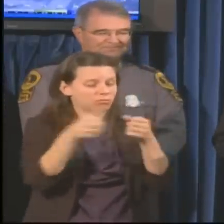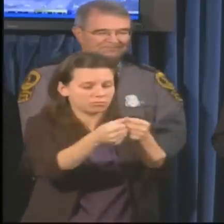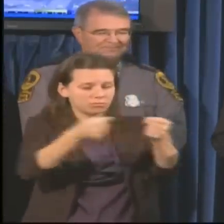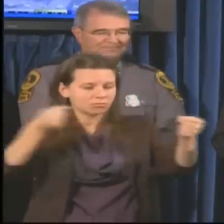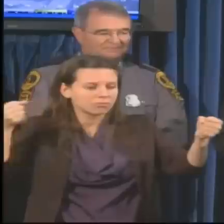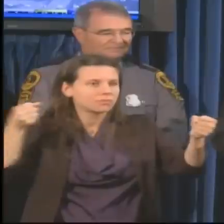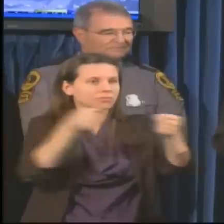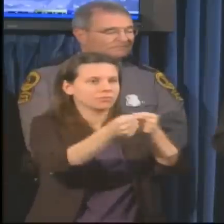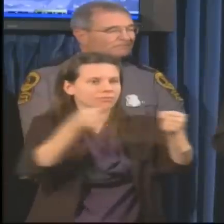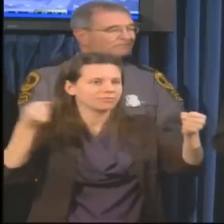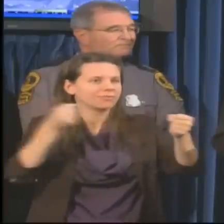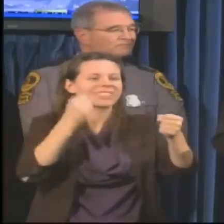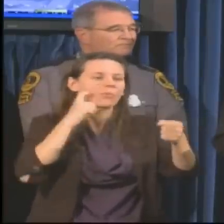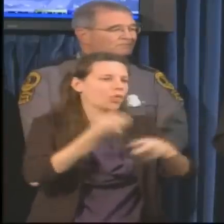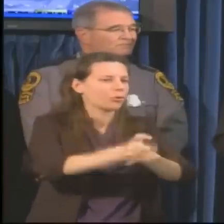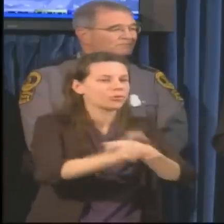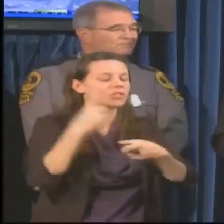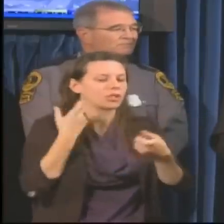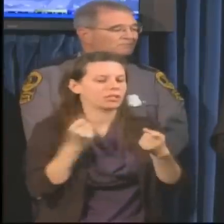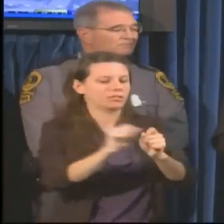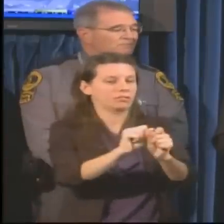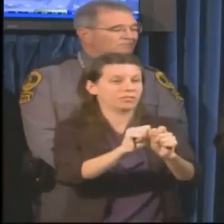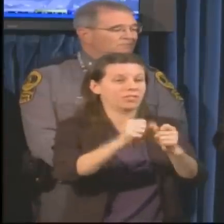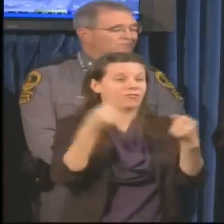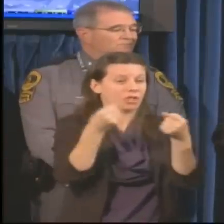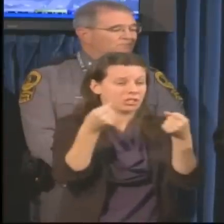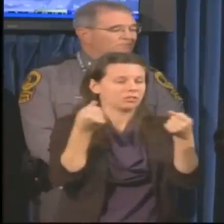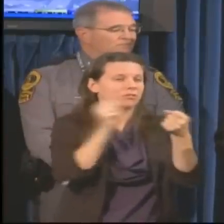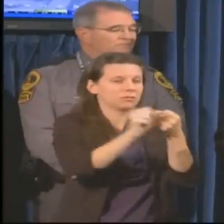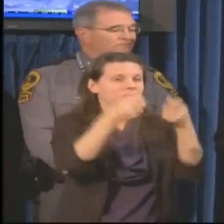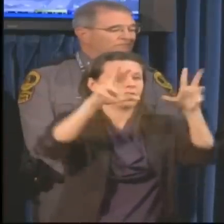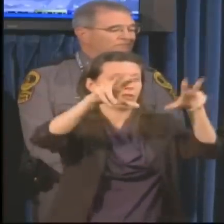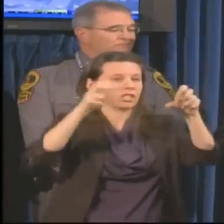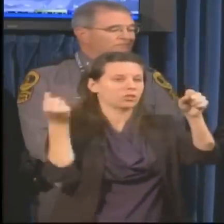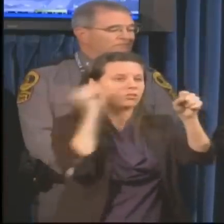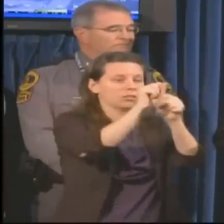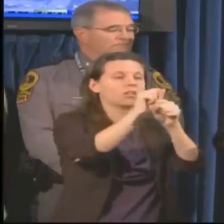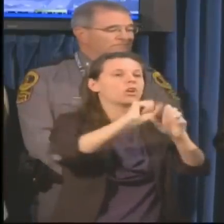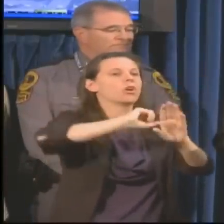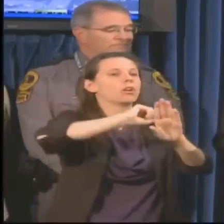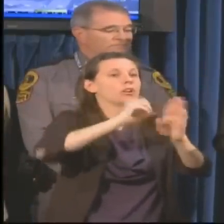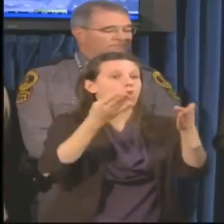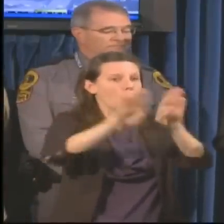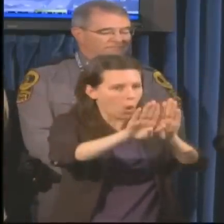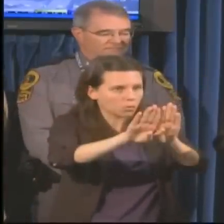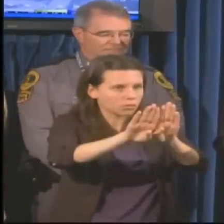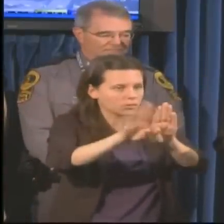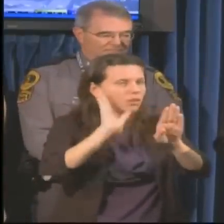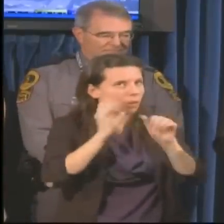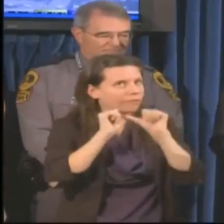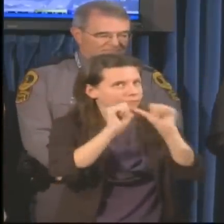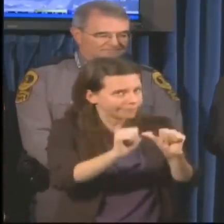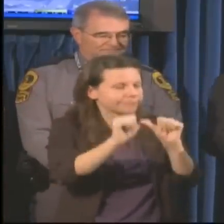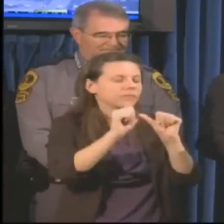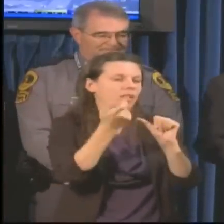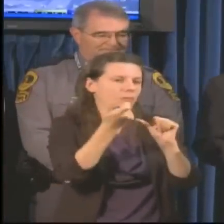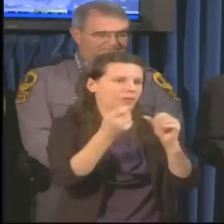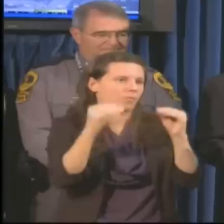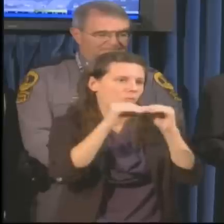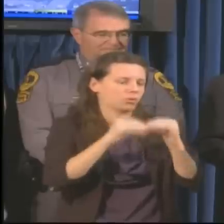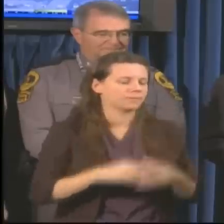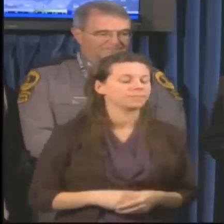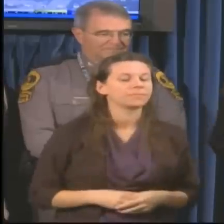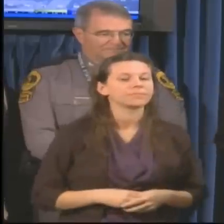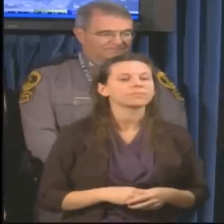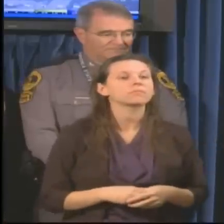of time. And again, we just ask people to continue to work together. So let me tell you a couple things that are ongoing